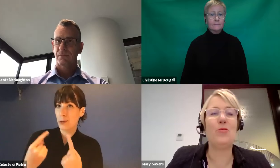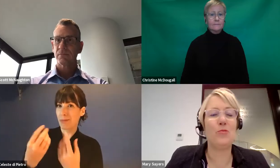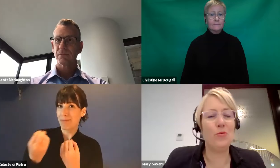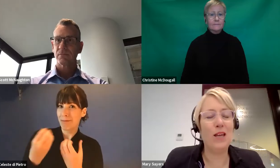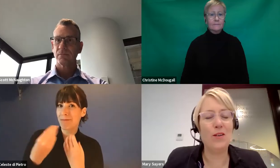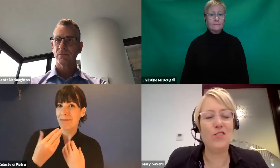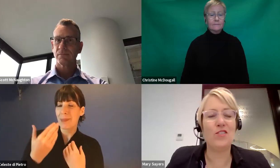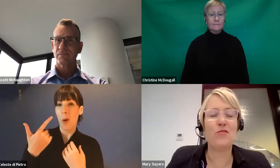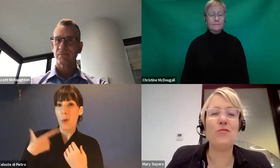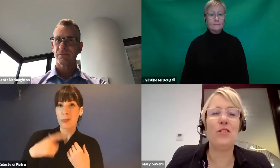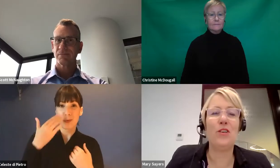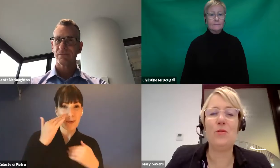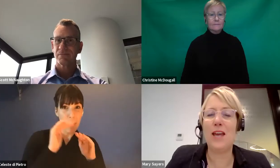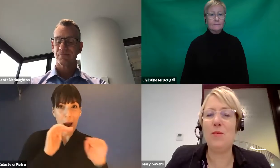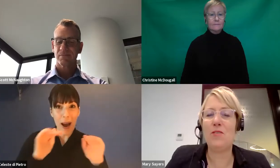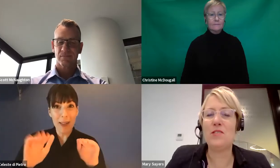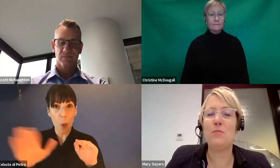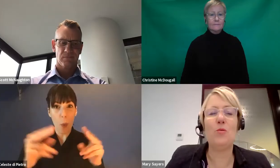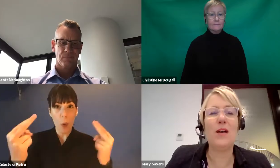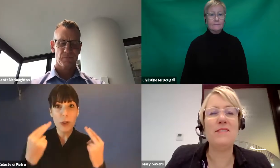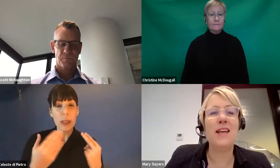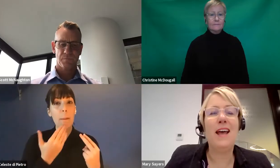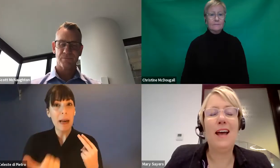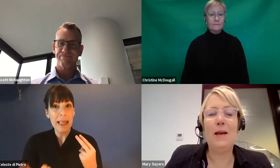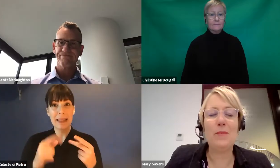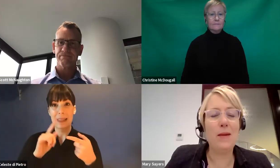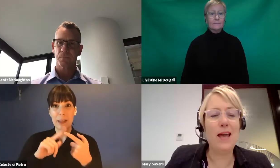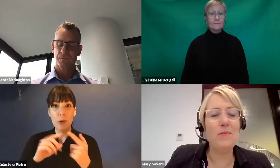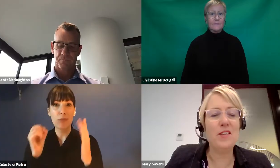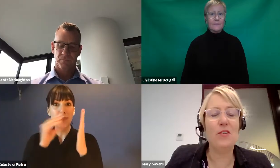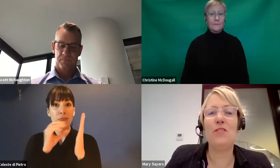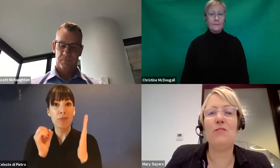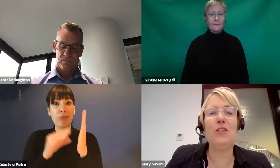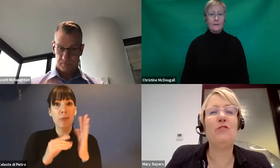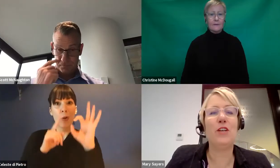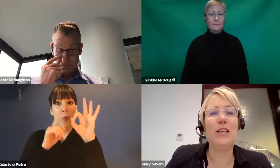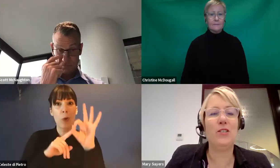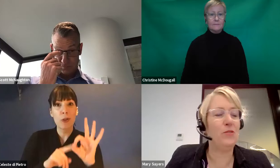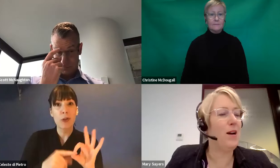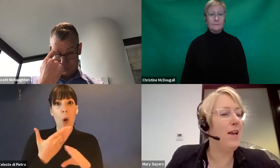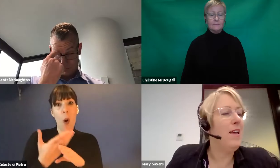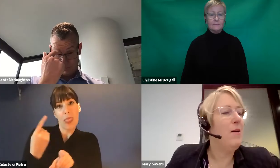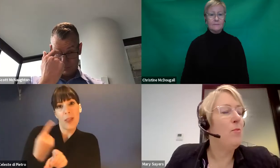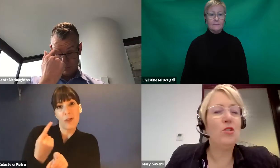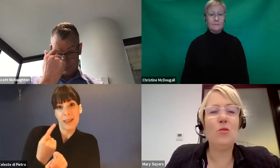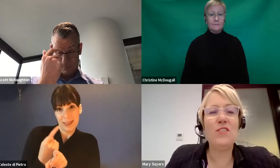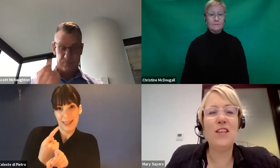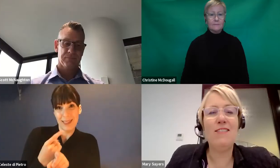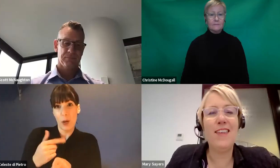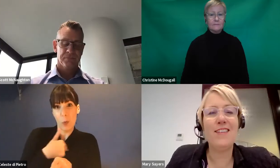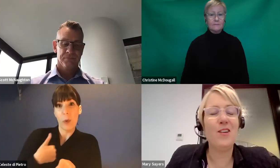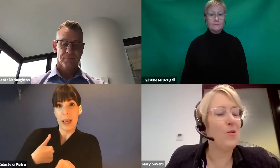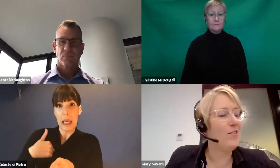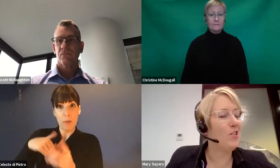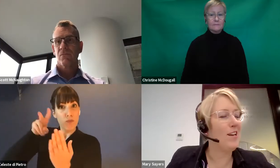sending your questions through to the Q&A. We've got some good ones coming up, so feel free to put your question